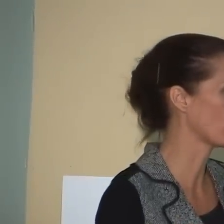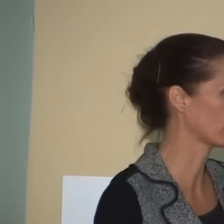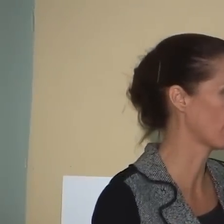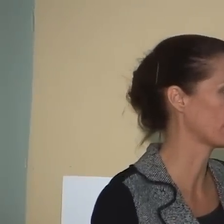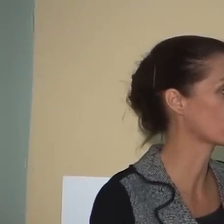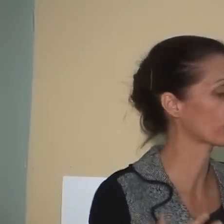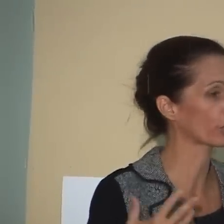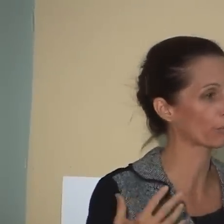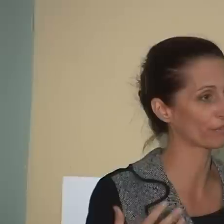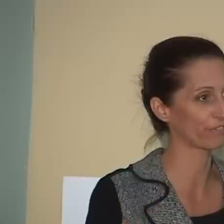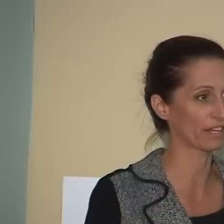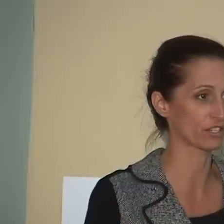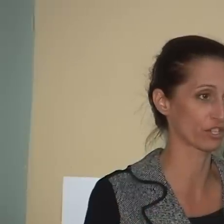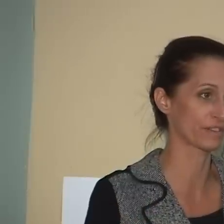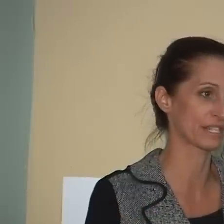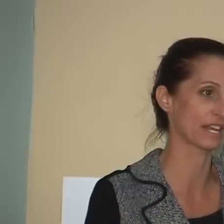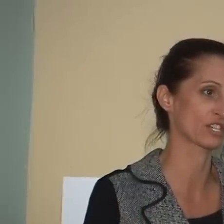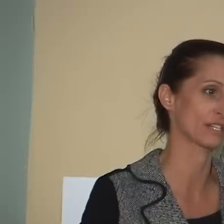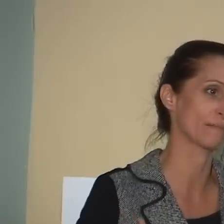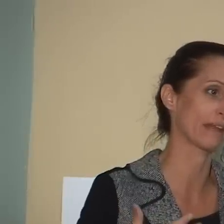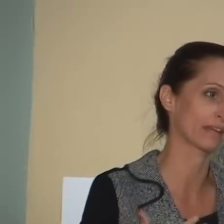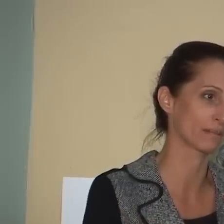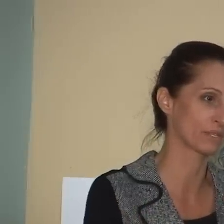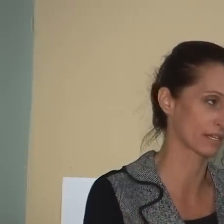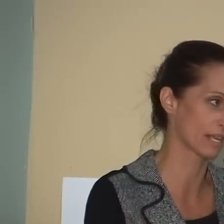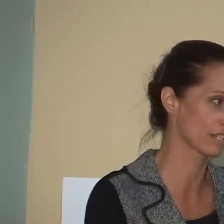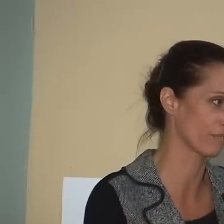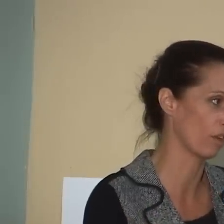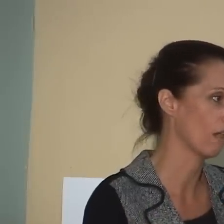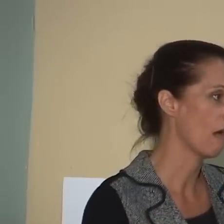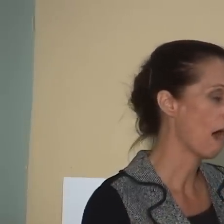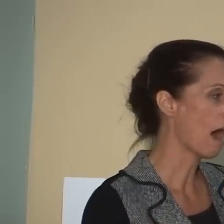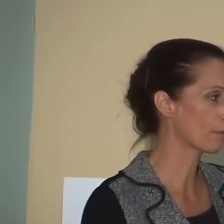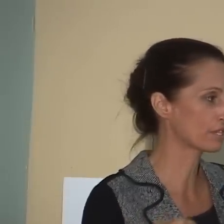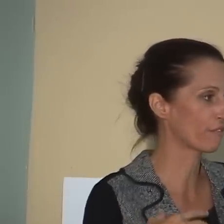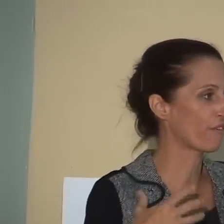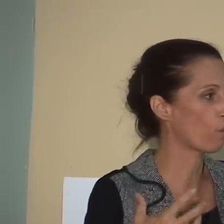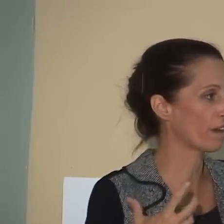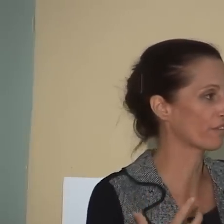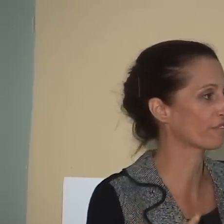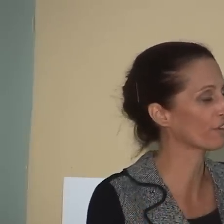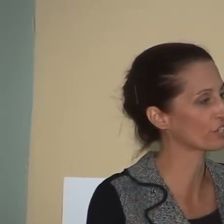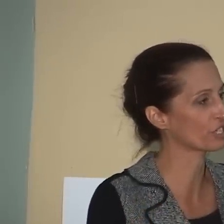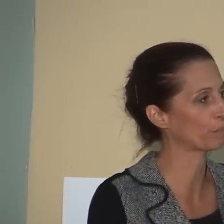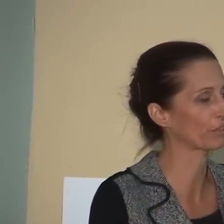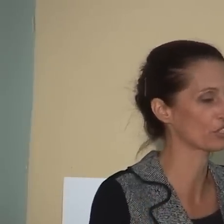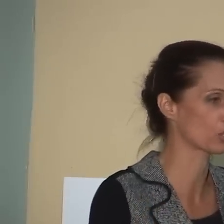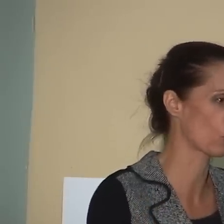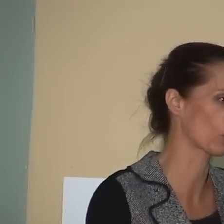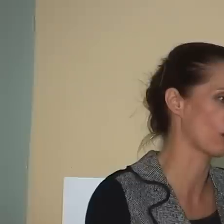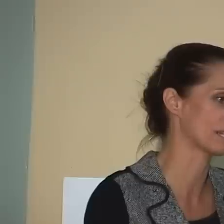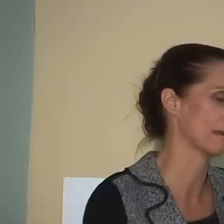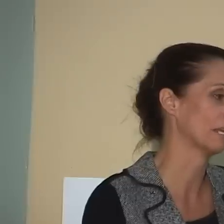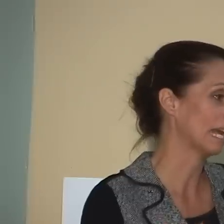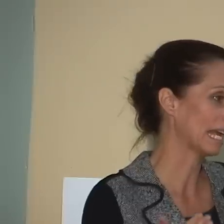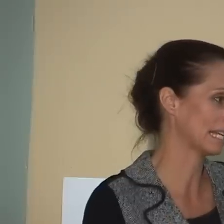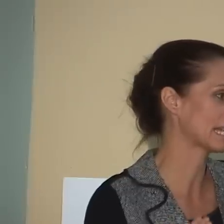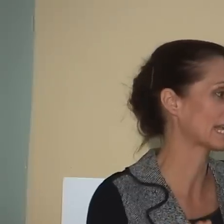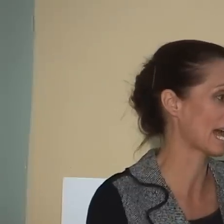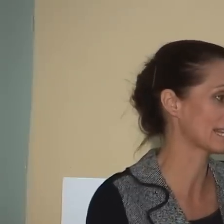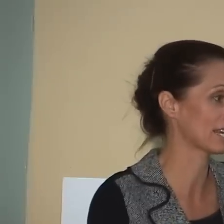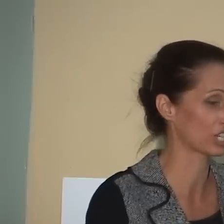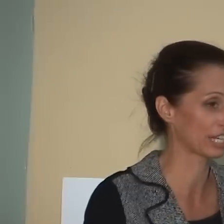multi-million dollar company, churning around family service stations and making them successful. I was one of the first to bring the store content